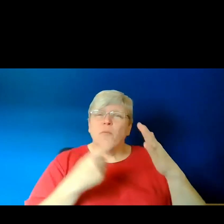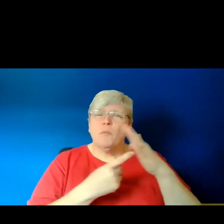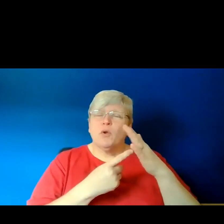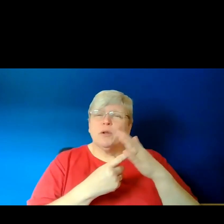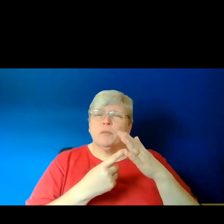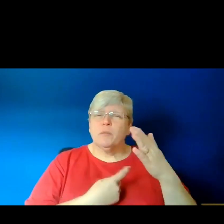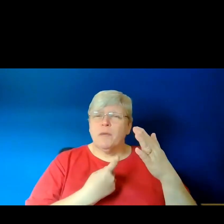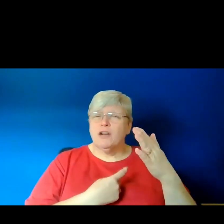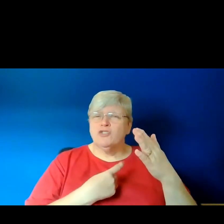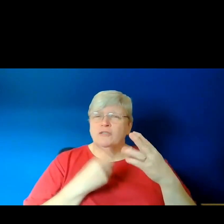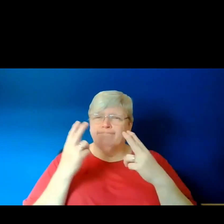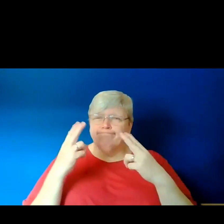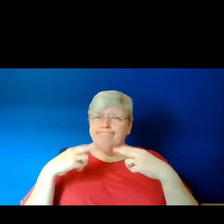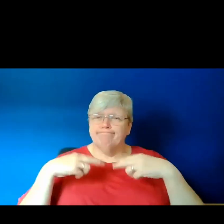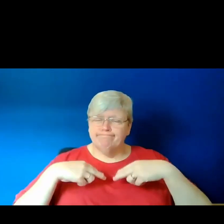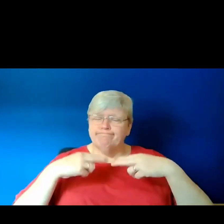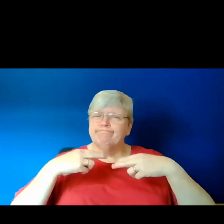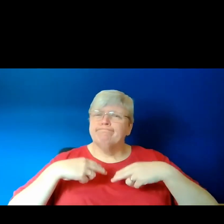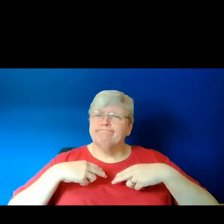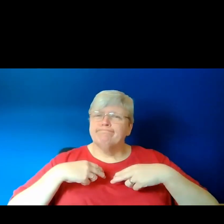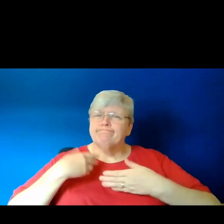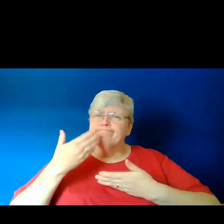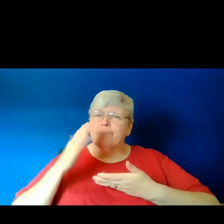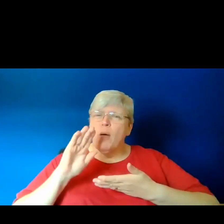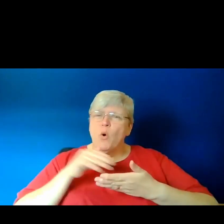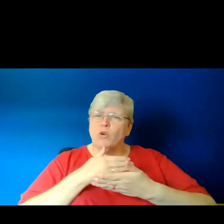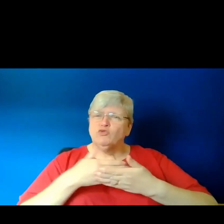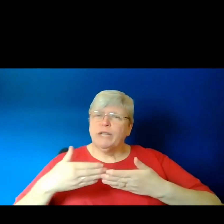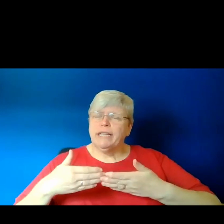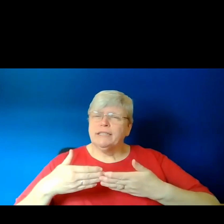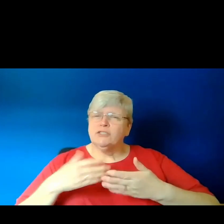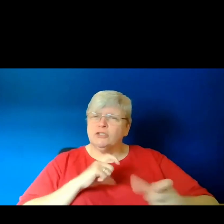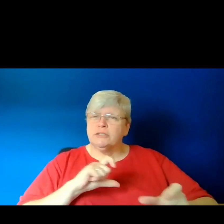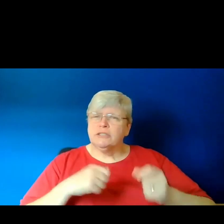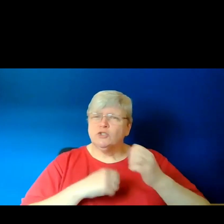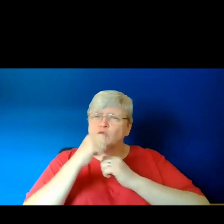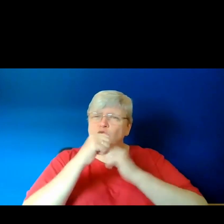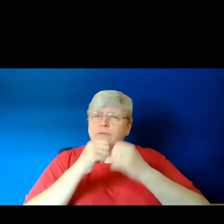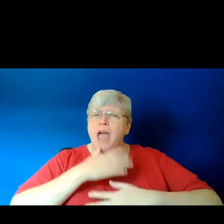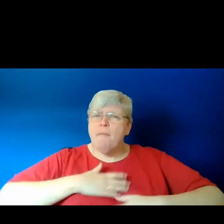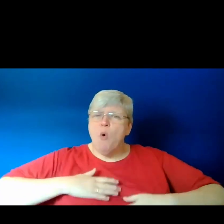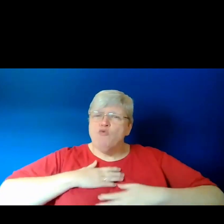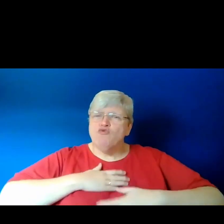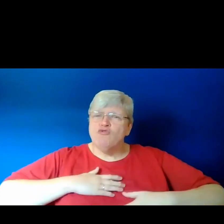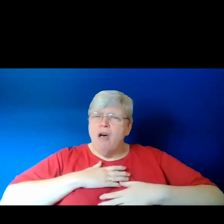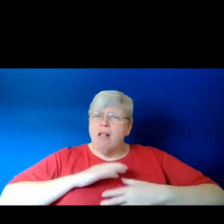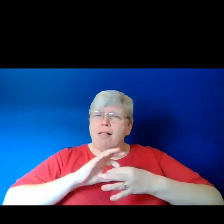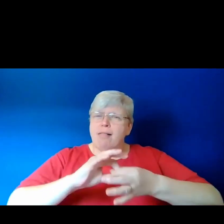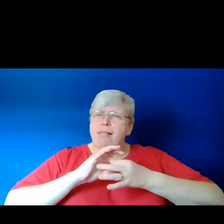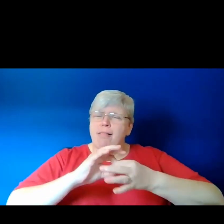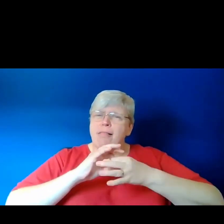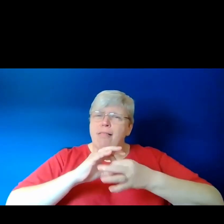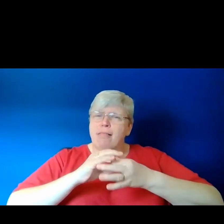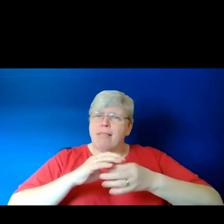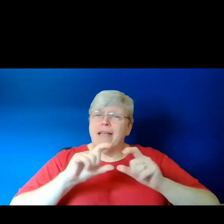introspective lyric poetry because you're still constructing an emotional landscape and it's still a world